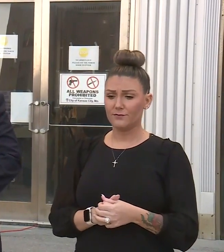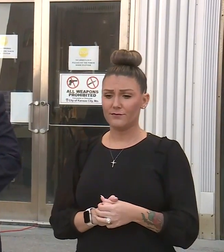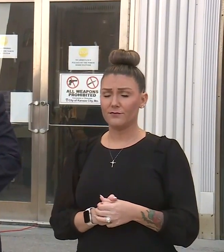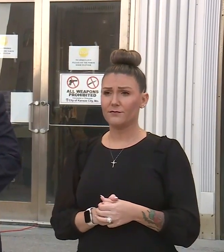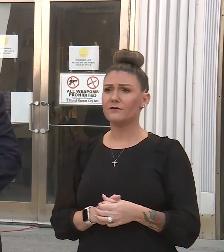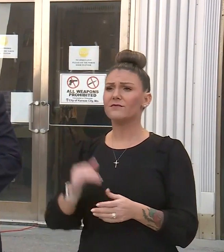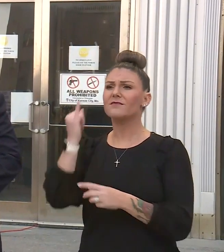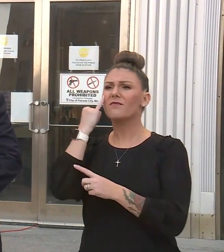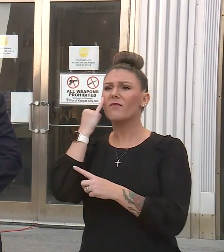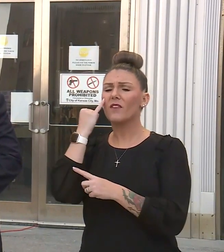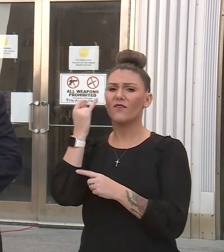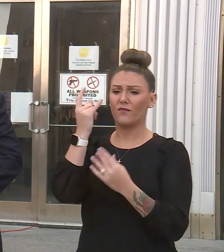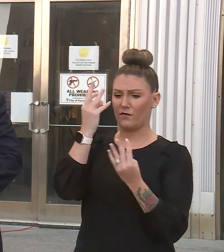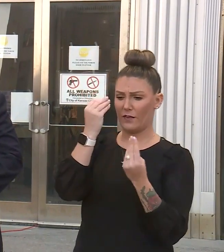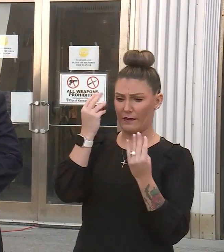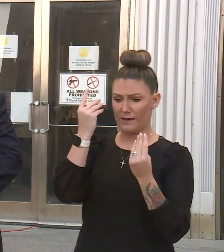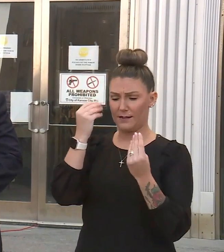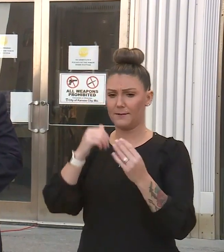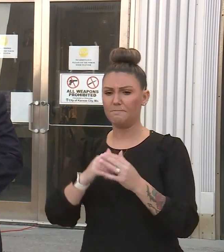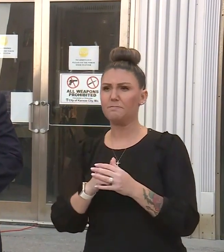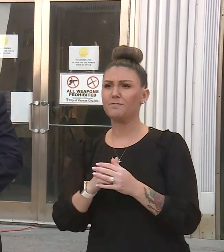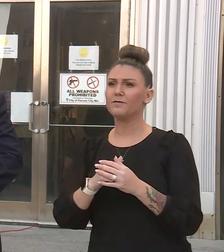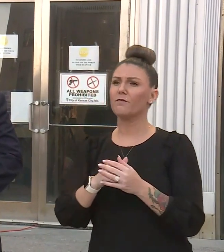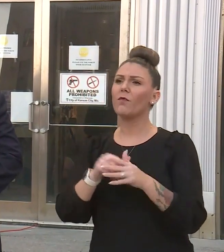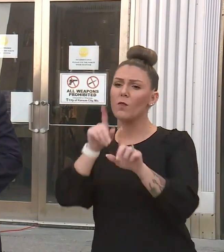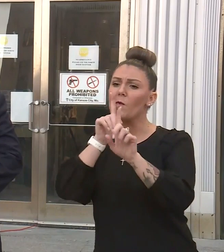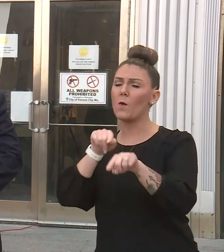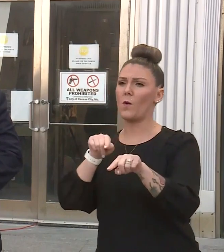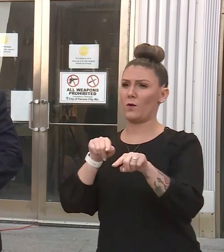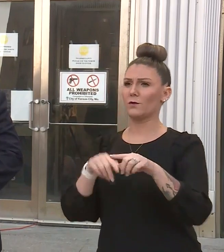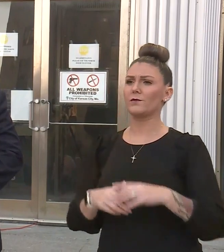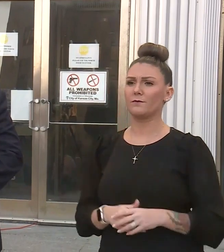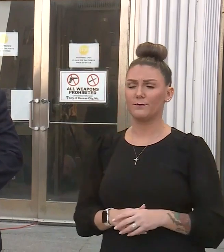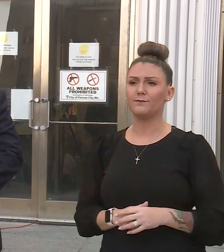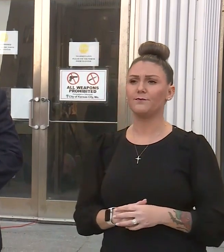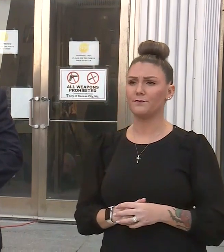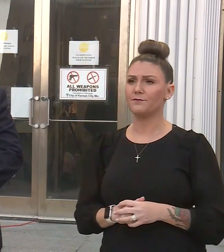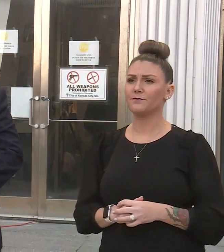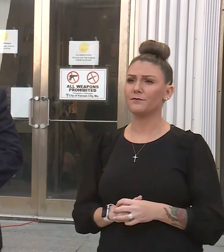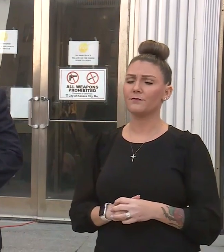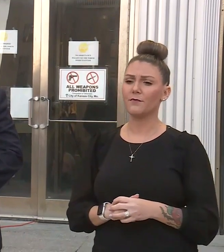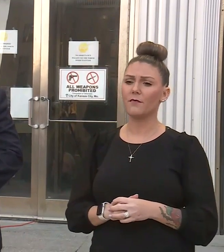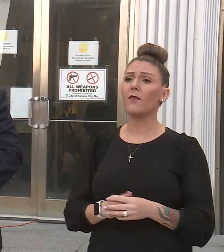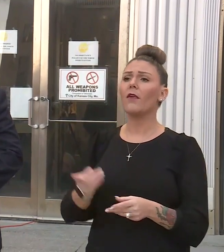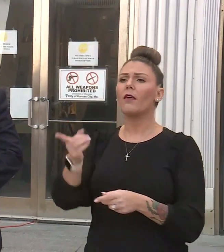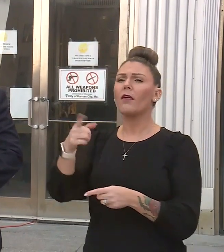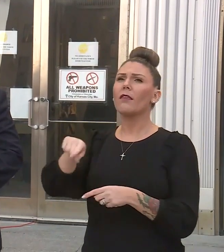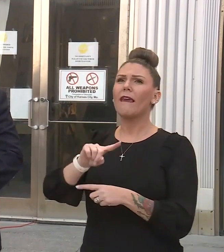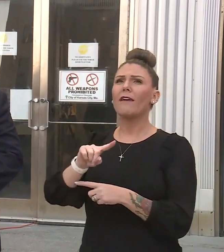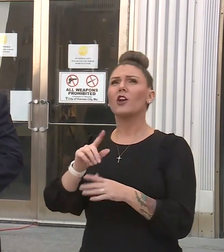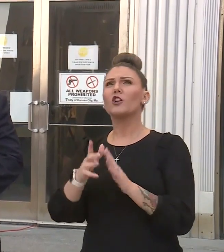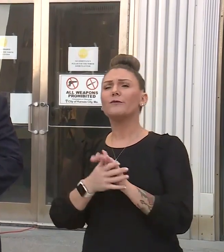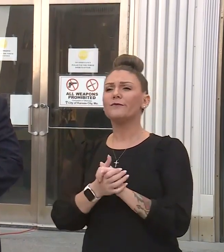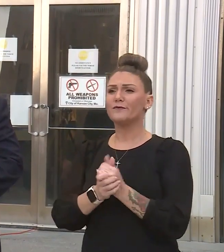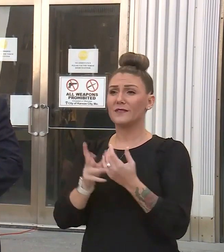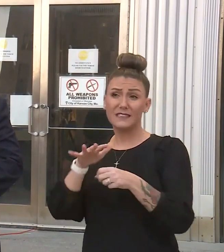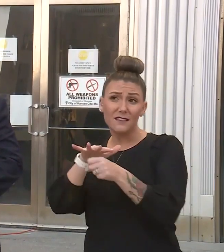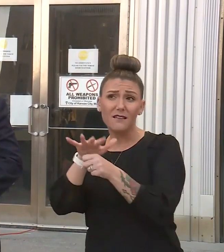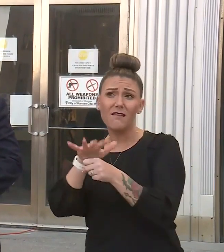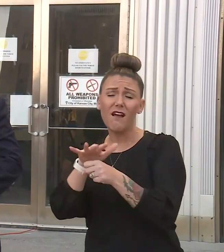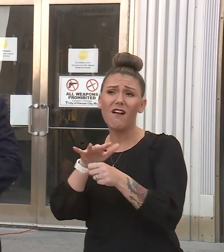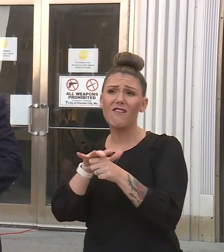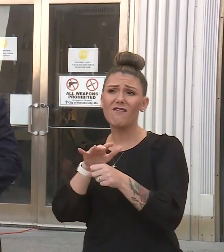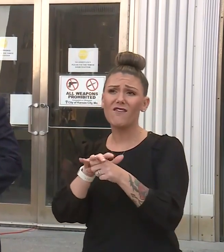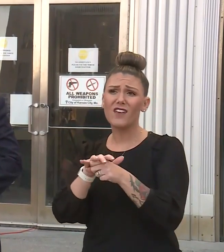If we think about these orders, they are enough to make